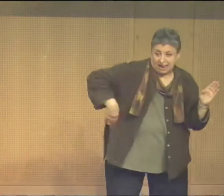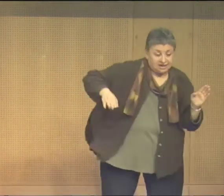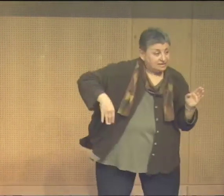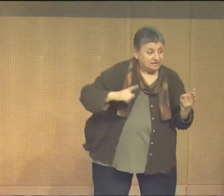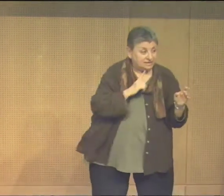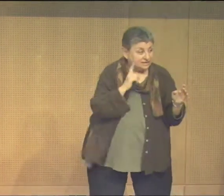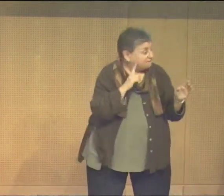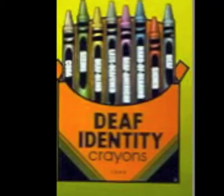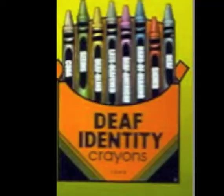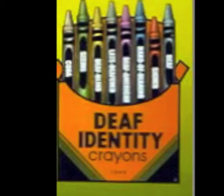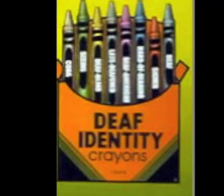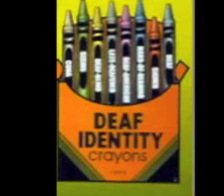Late deaf.